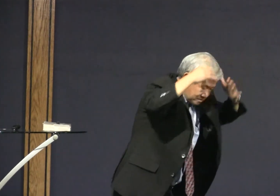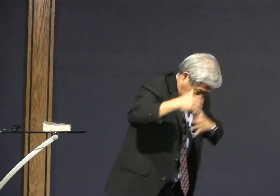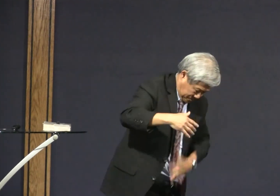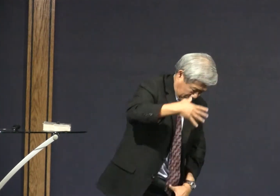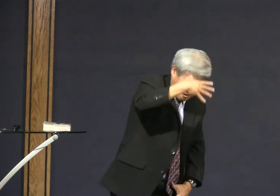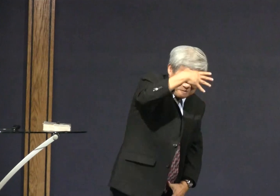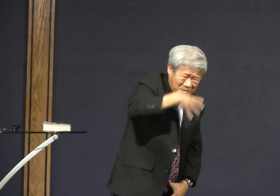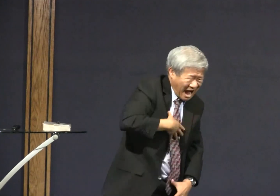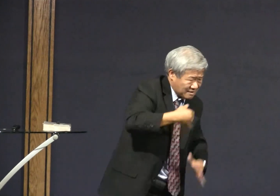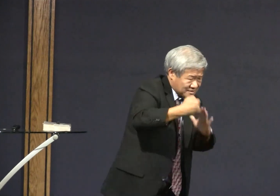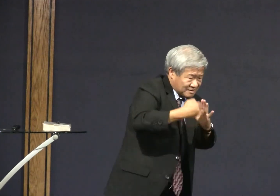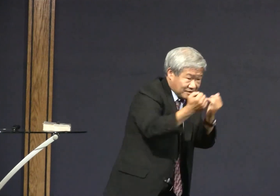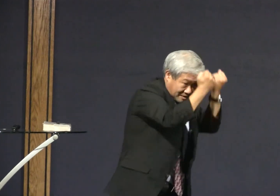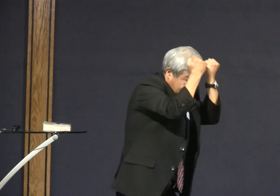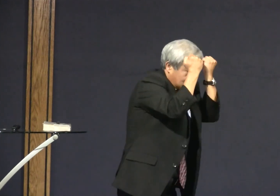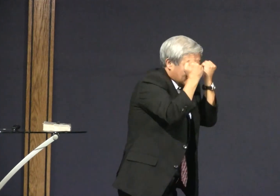and they drew a picture of a man